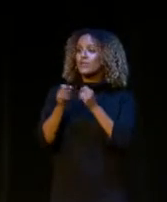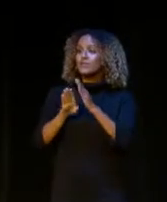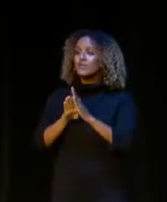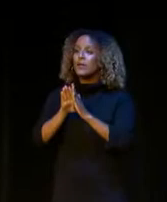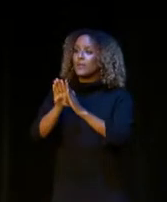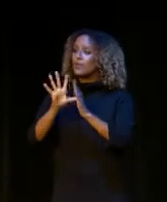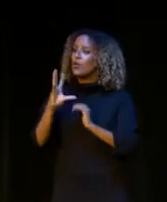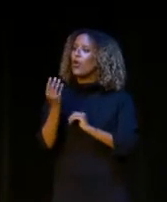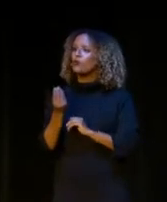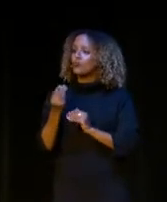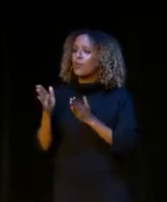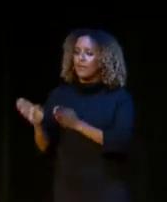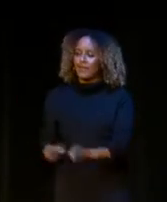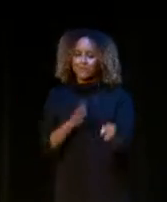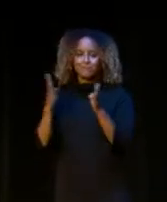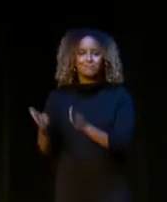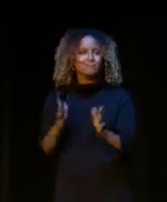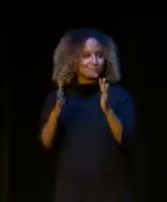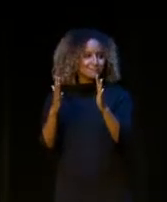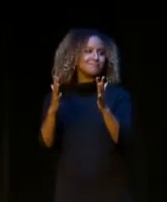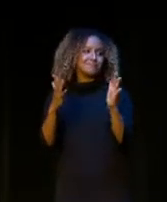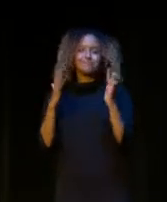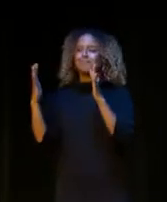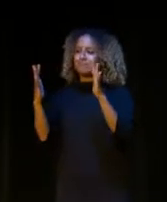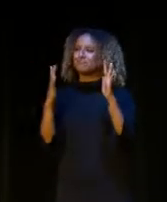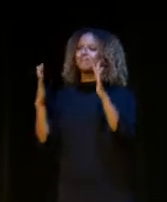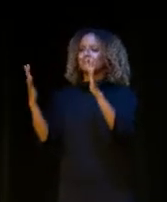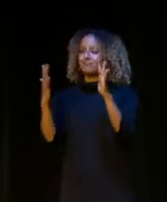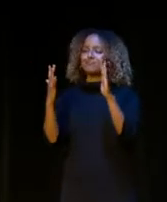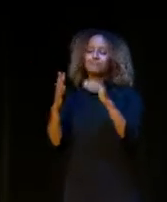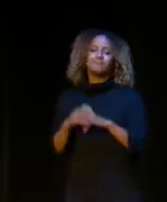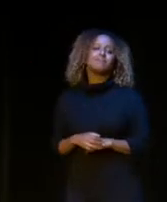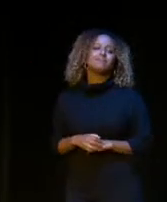development of the cultural plan. So let's hear it for Councilmember Grasso.